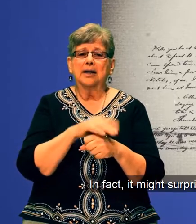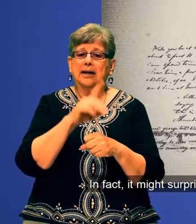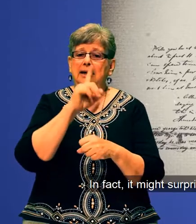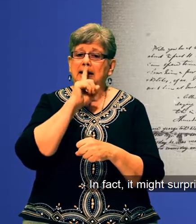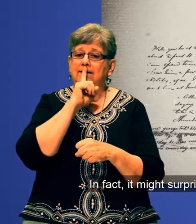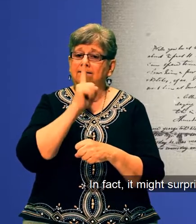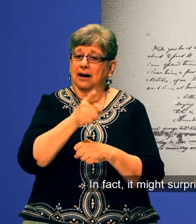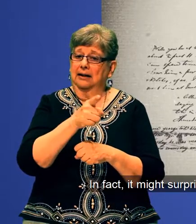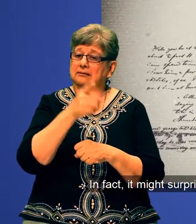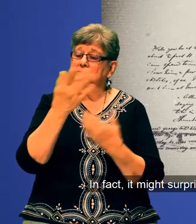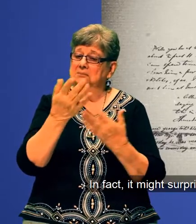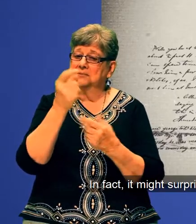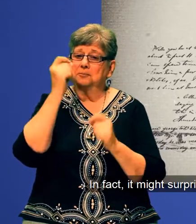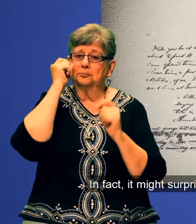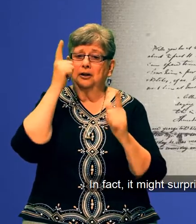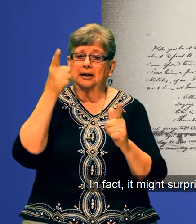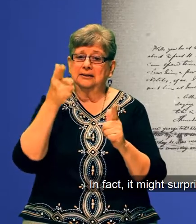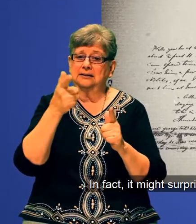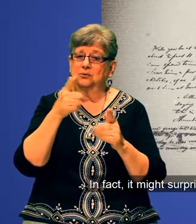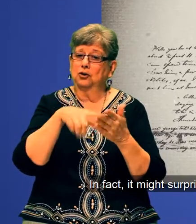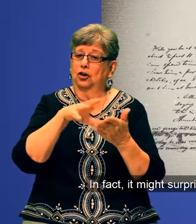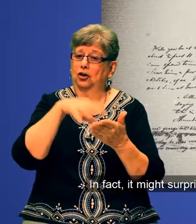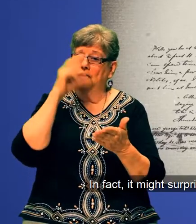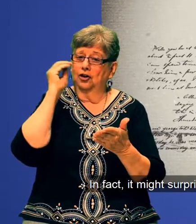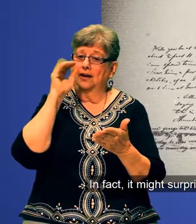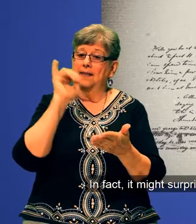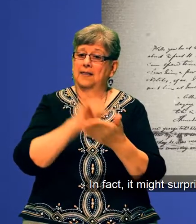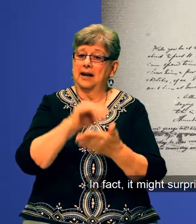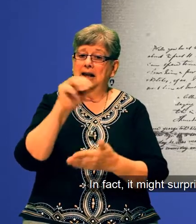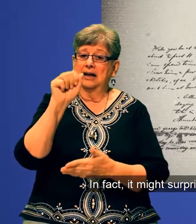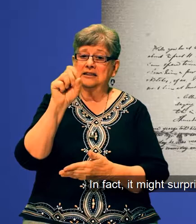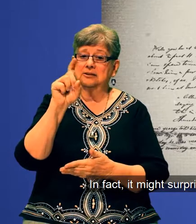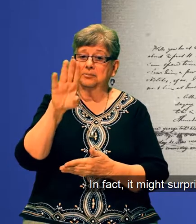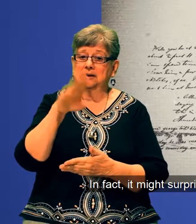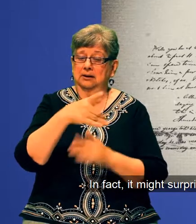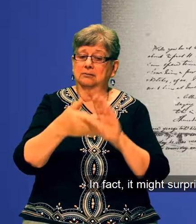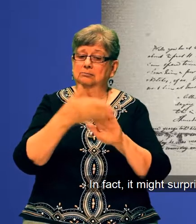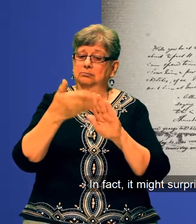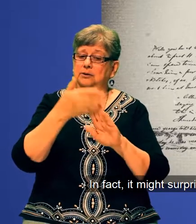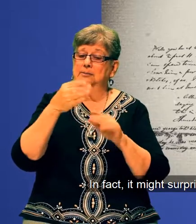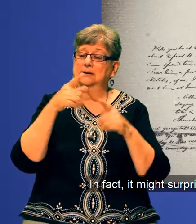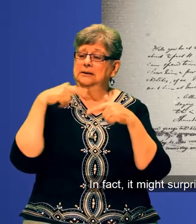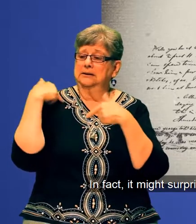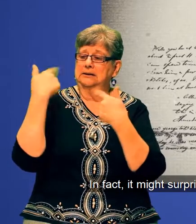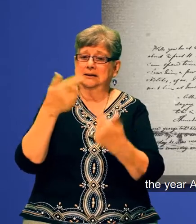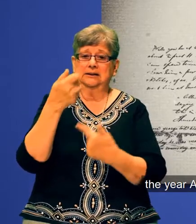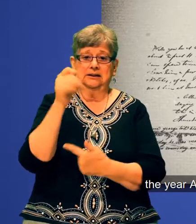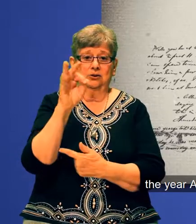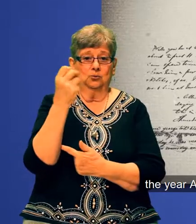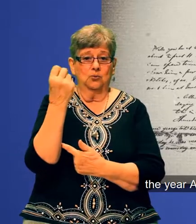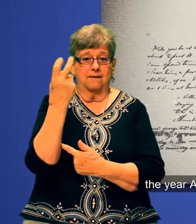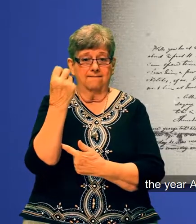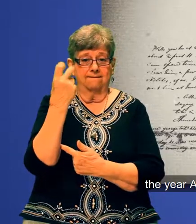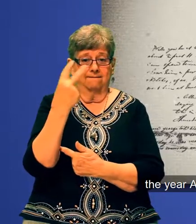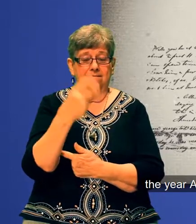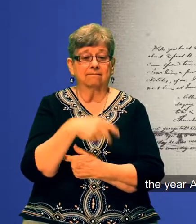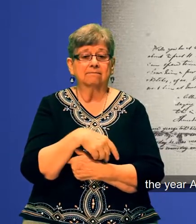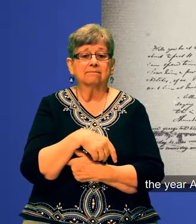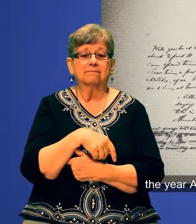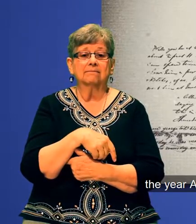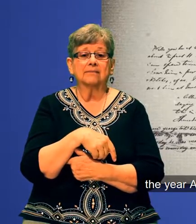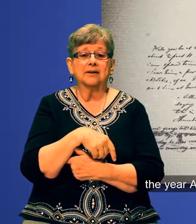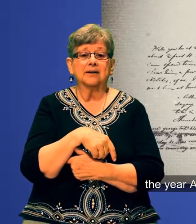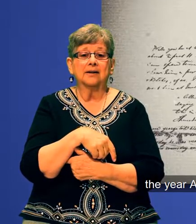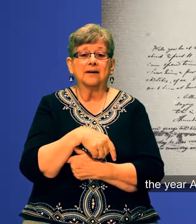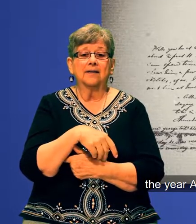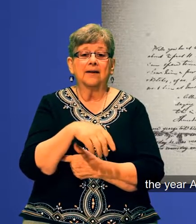In fact, it might surprise you to learn that ASDB has been operating since 1912, the year Arizona was welcomed